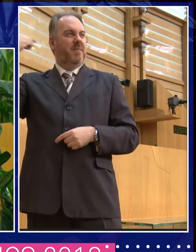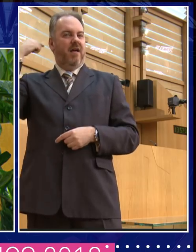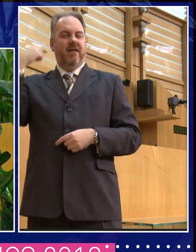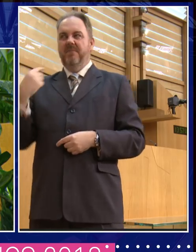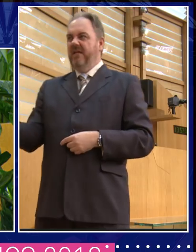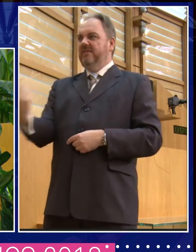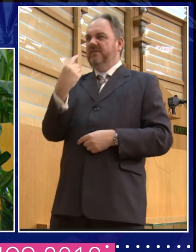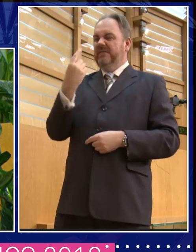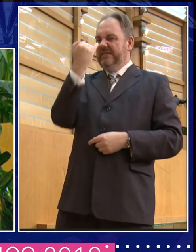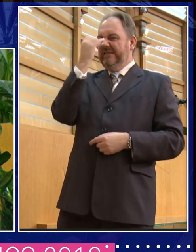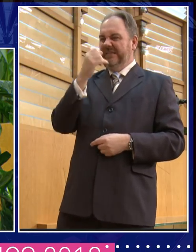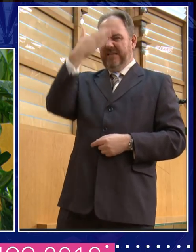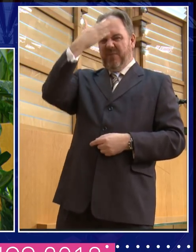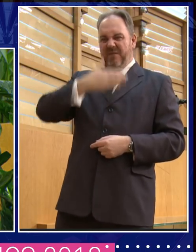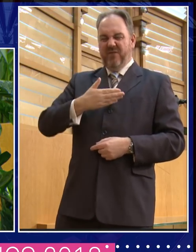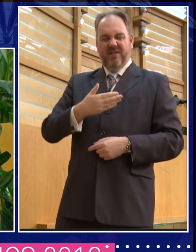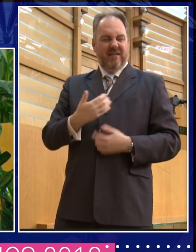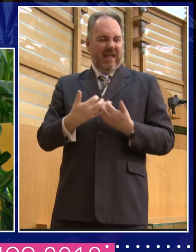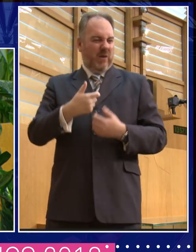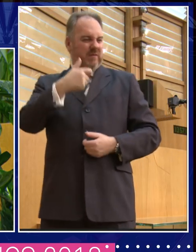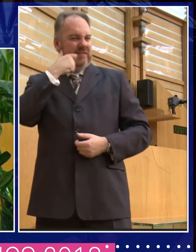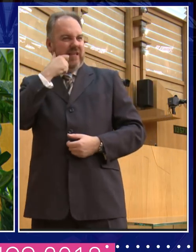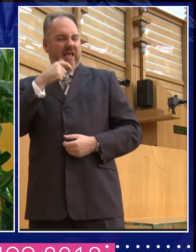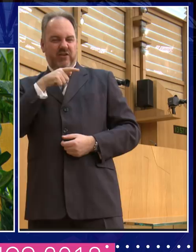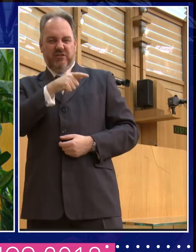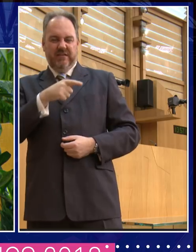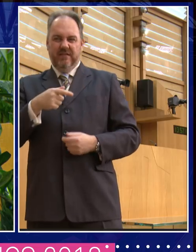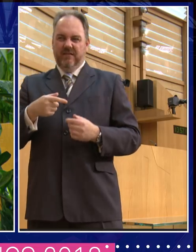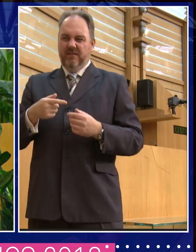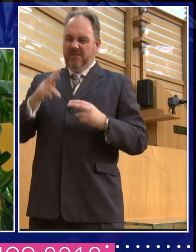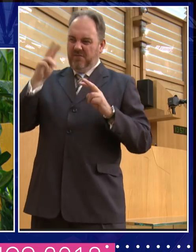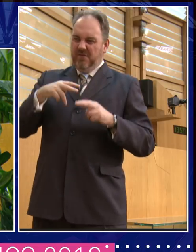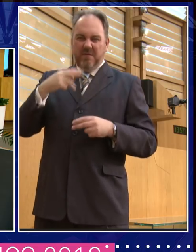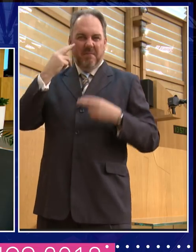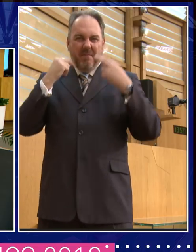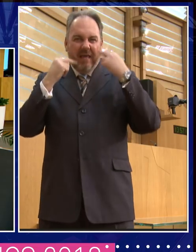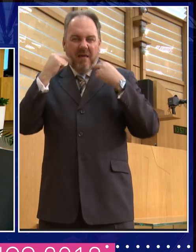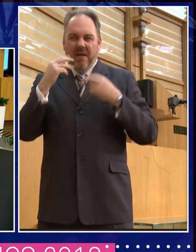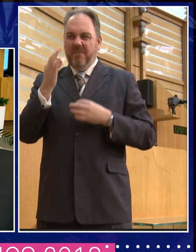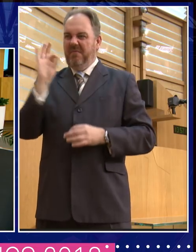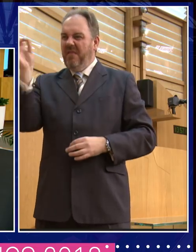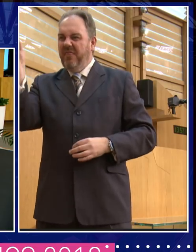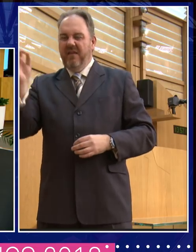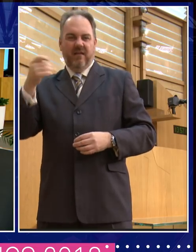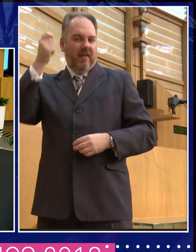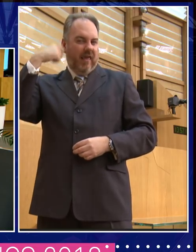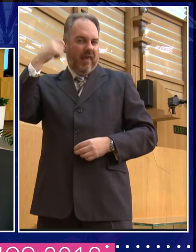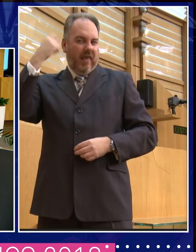How dare she think that she can come into our living rooms without having made herself look presentable. I mean, those teeth,